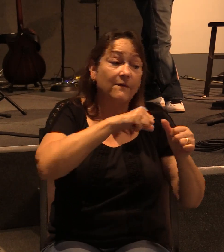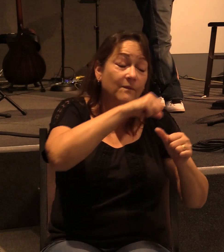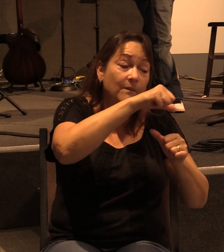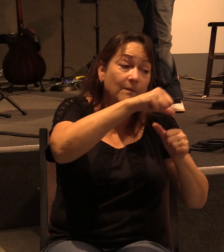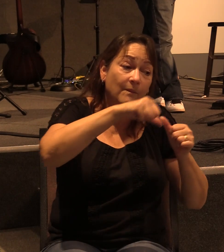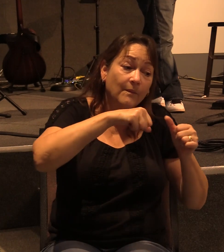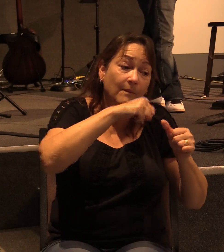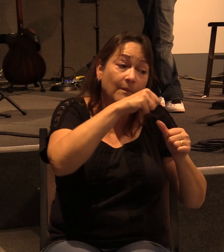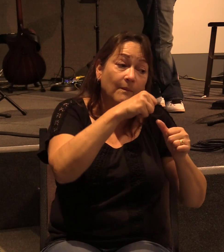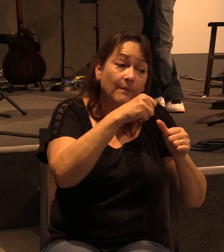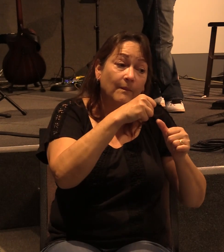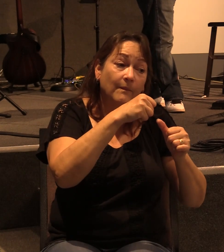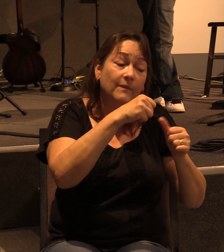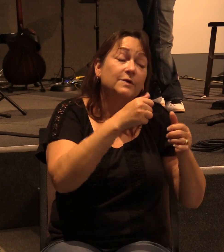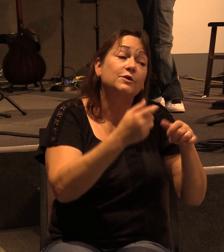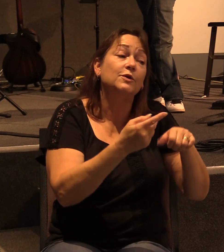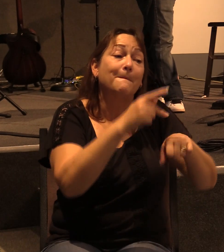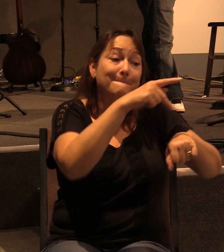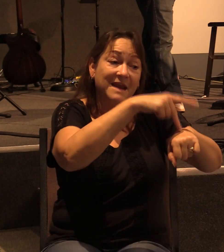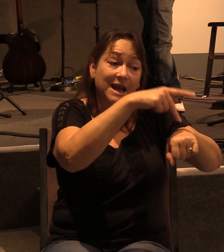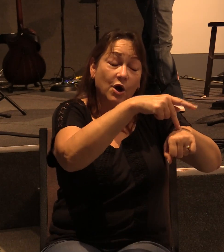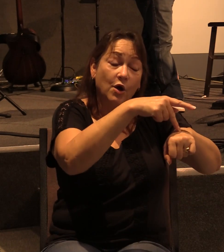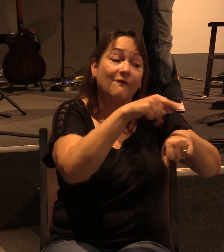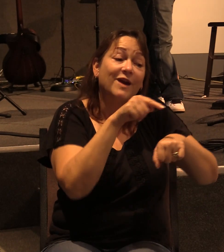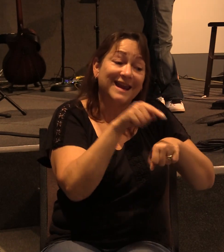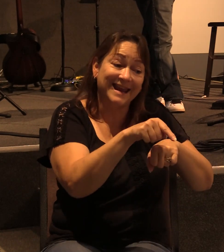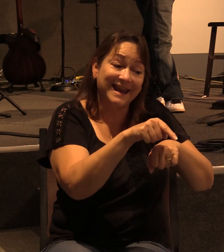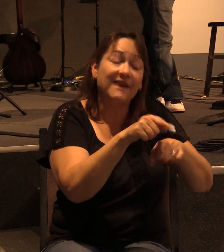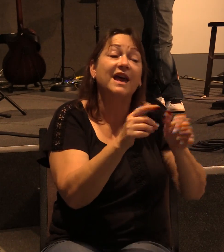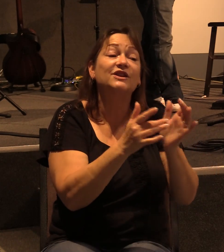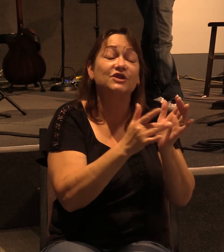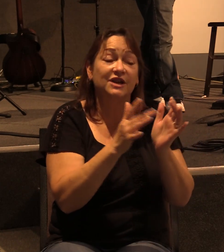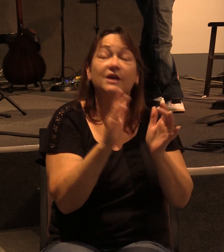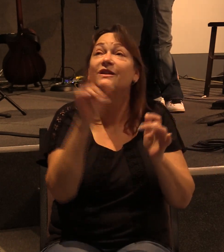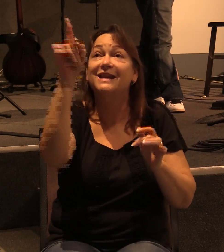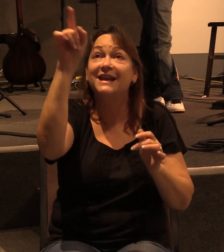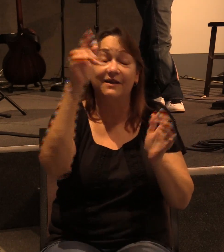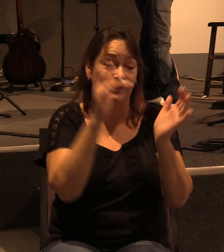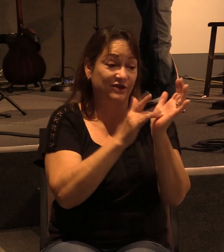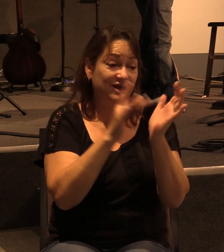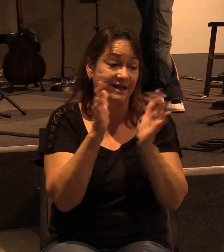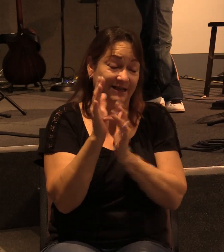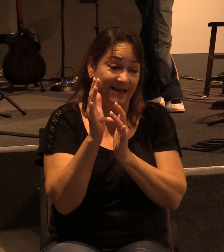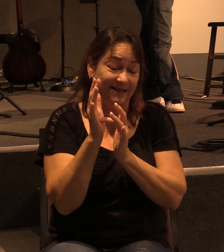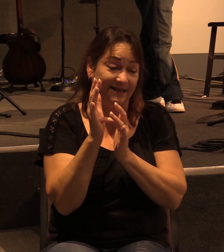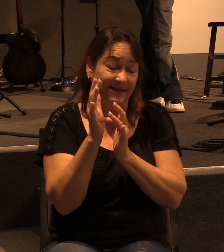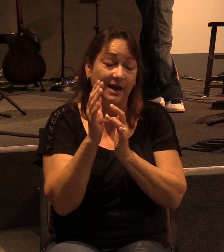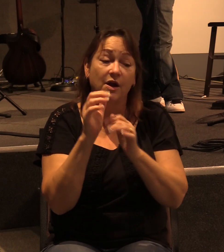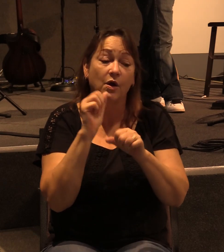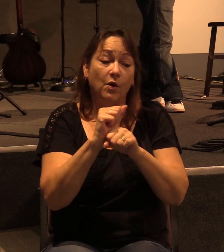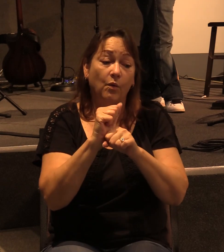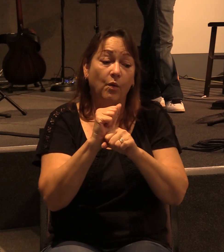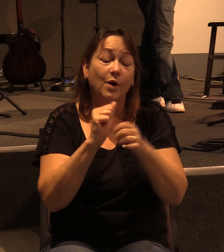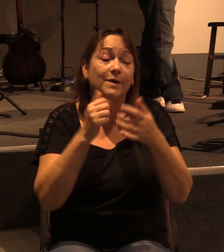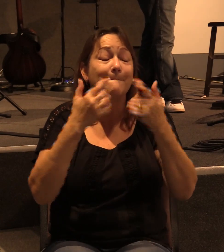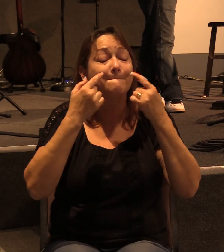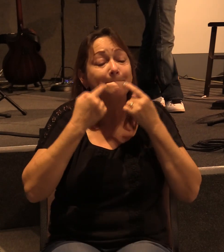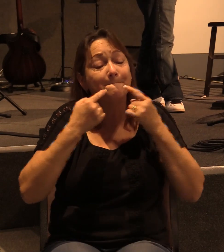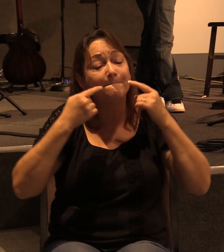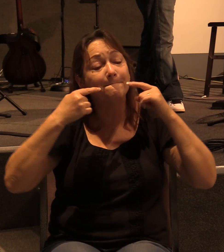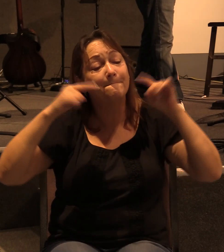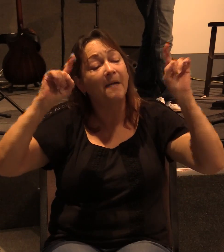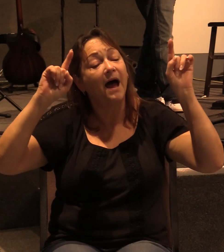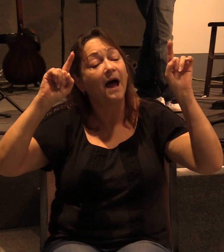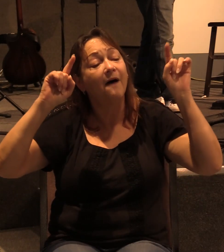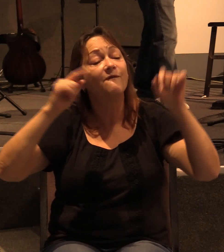circumcised was to Peter for he that is Jesus who worked effectively in Peter for the apostleship